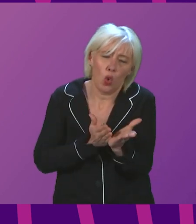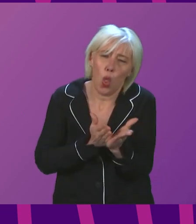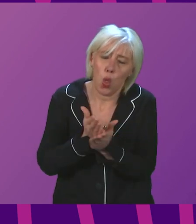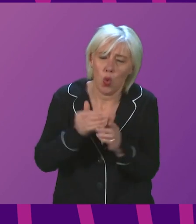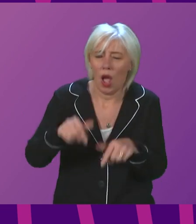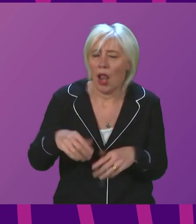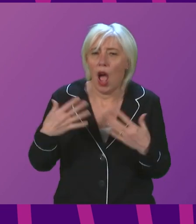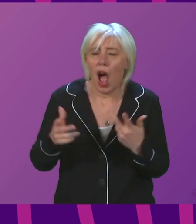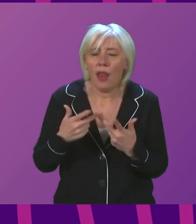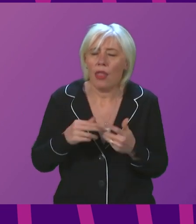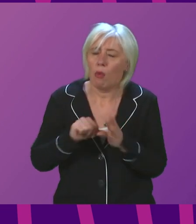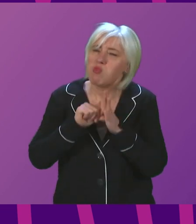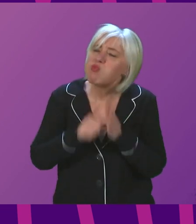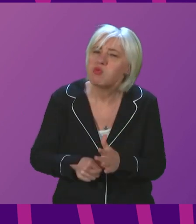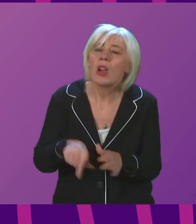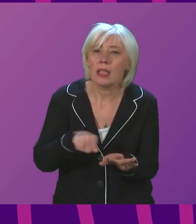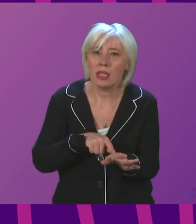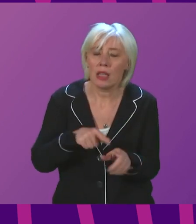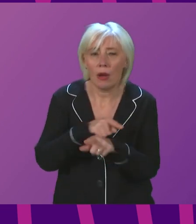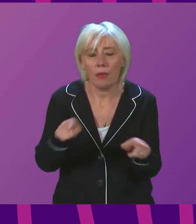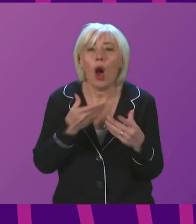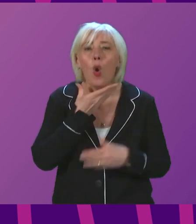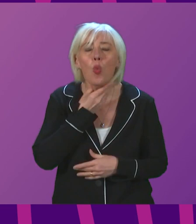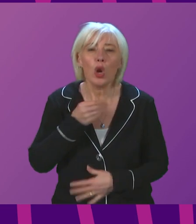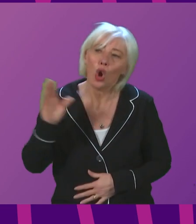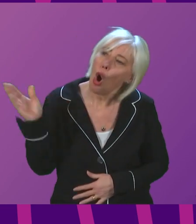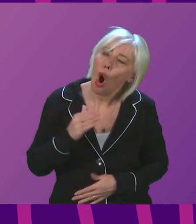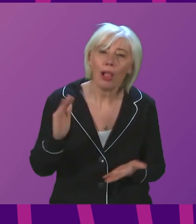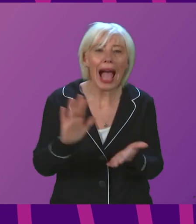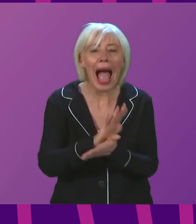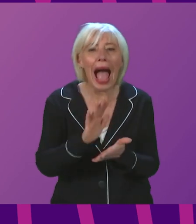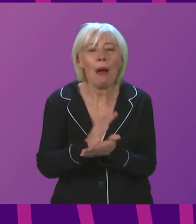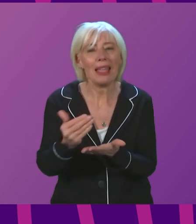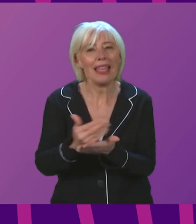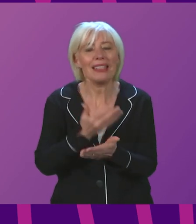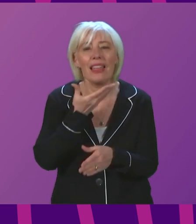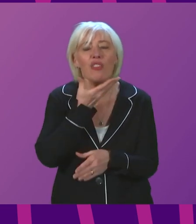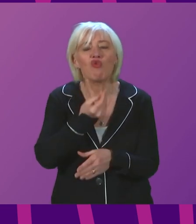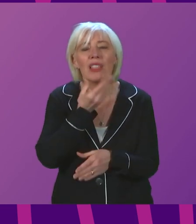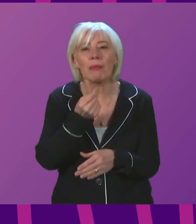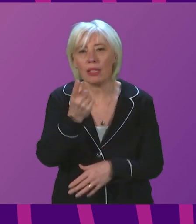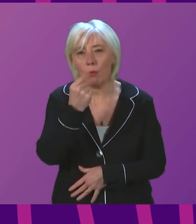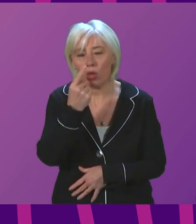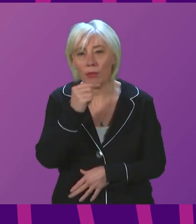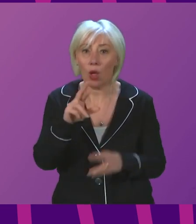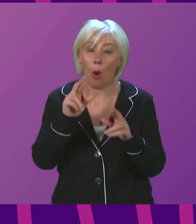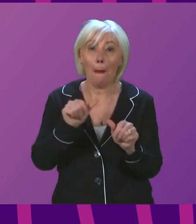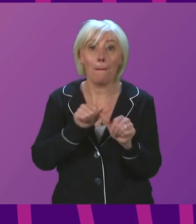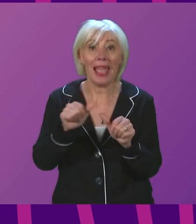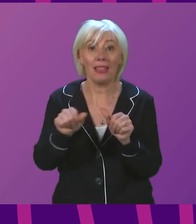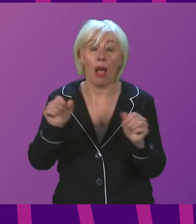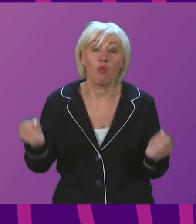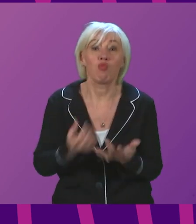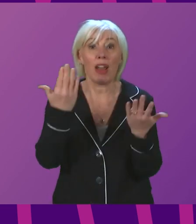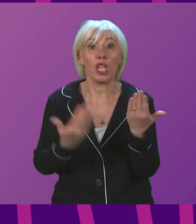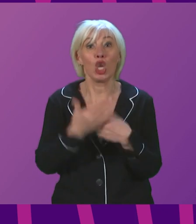exceptionally tough year. I wish everyone the happiest and safest Christmas possible, and of course, a much better and brighter new year